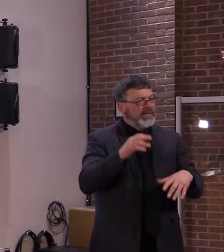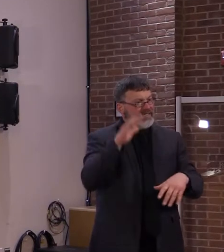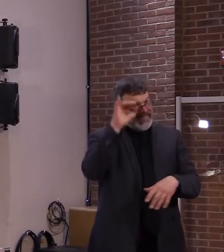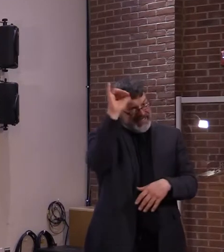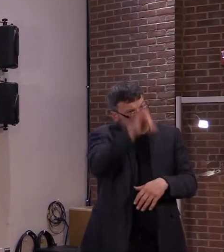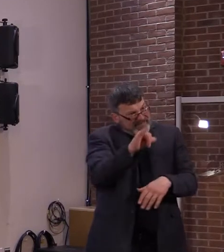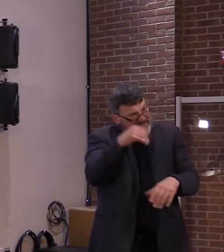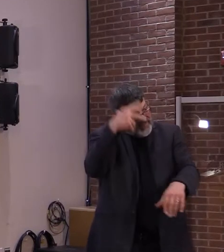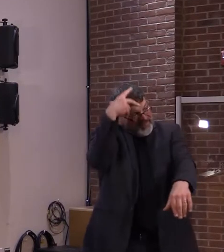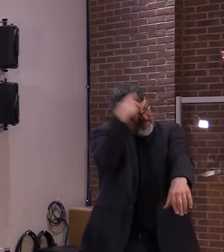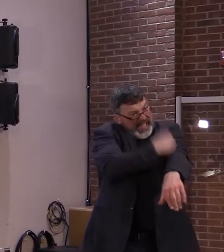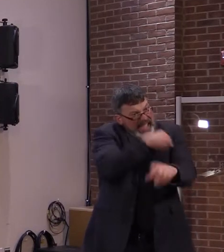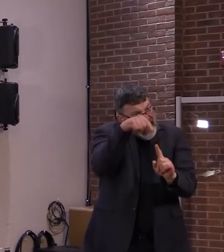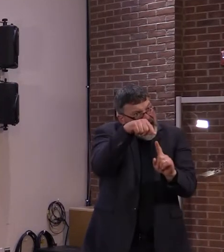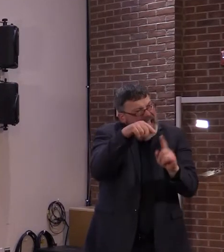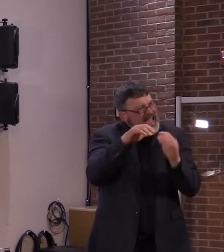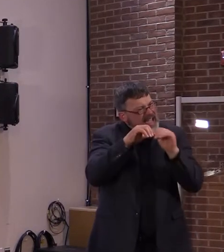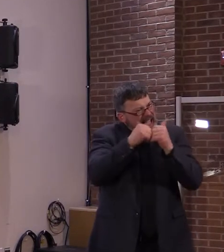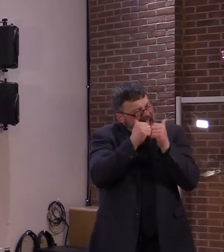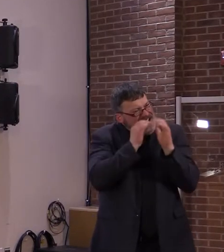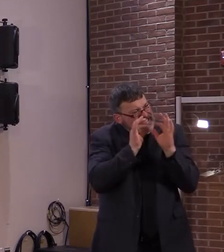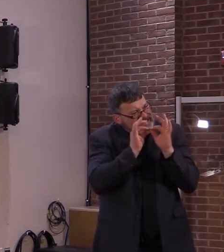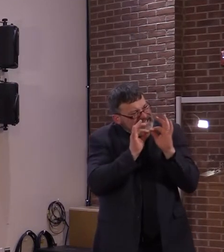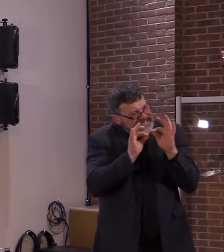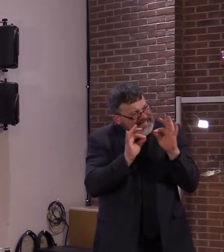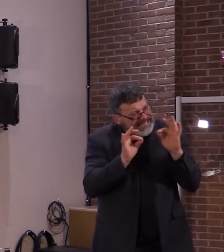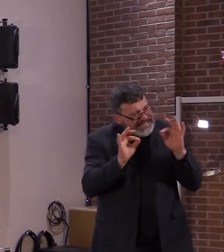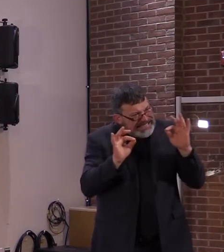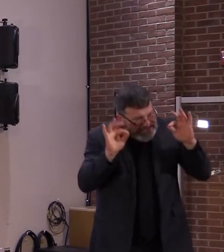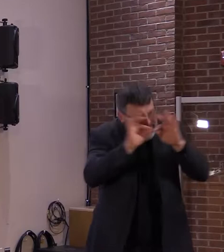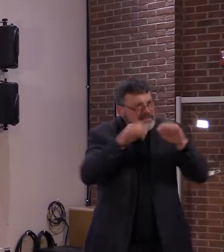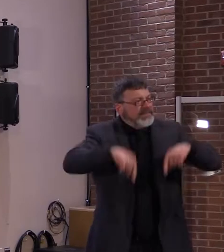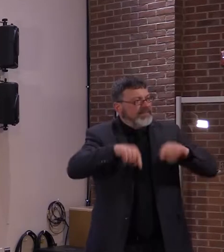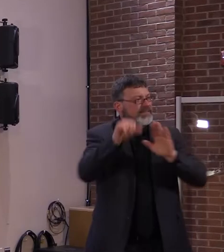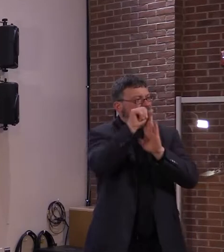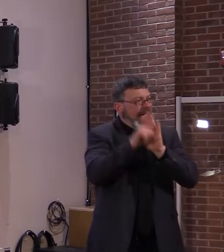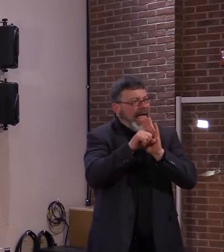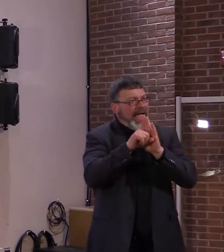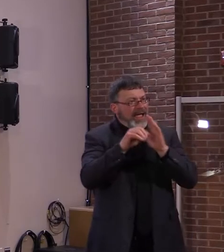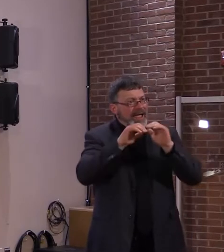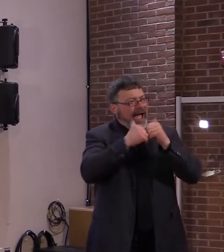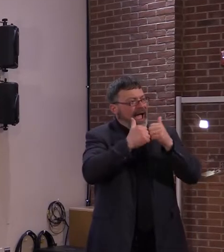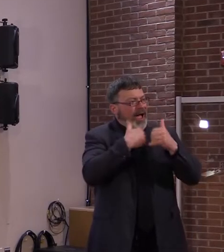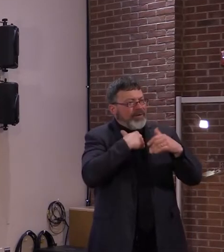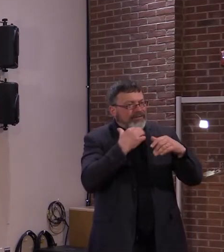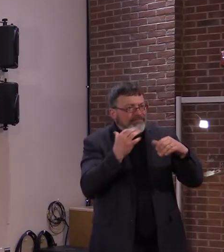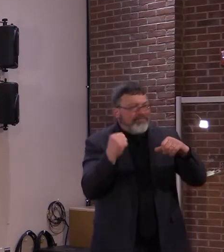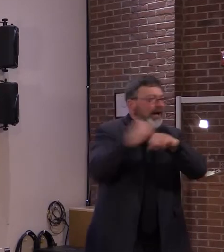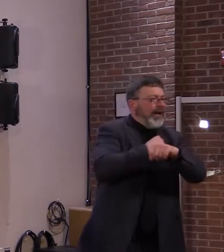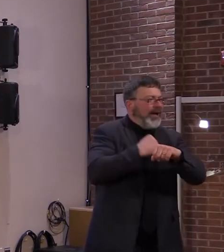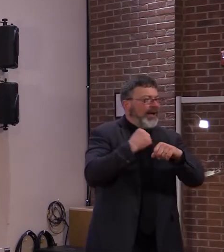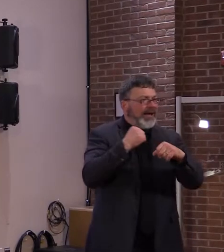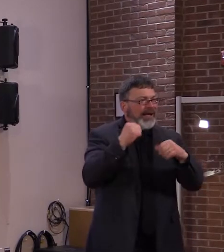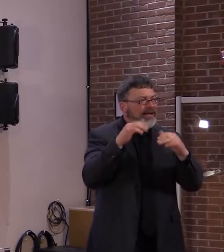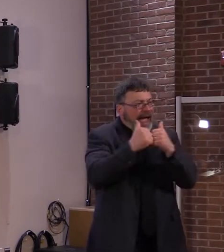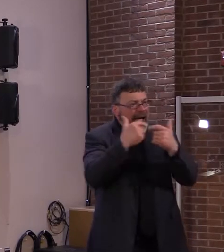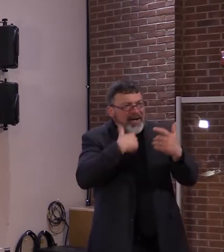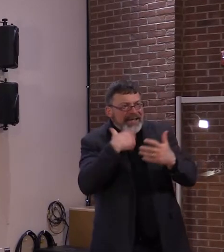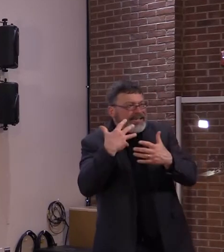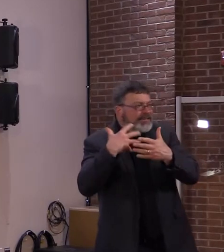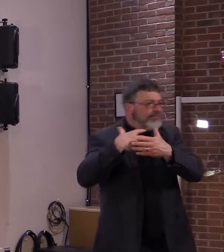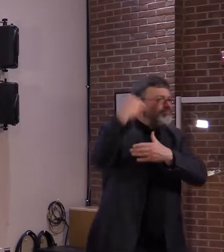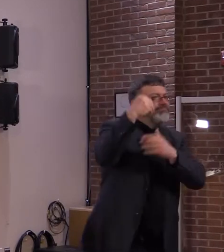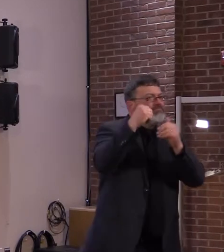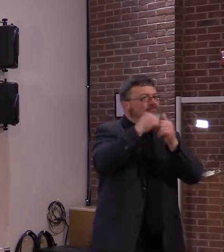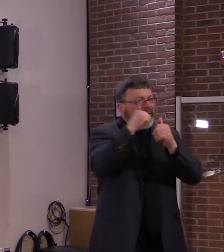us to carefully get together, travel, and visit shops and businesses with fewer restrictions. This plan